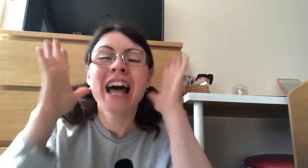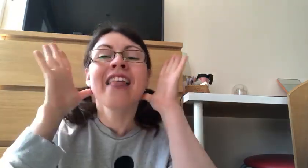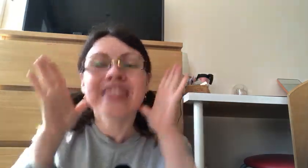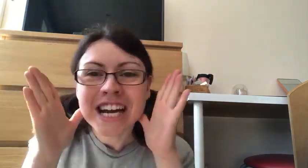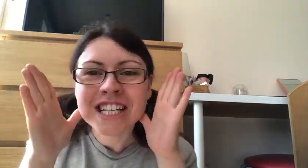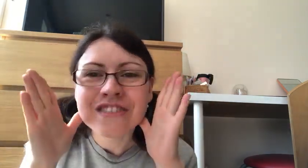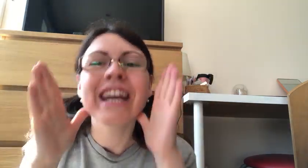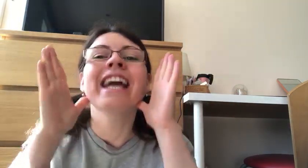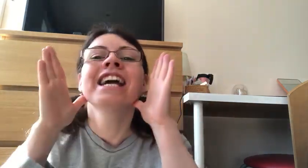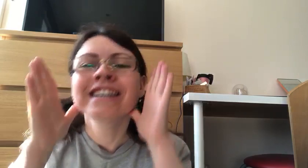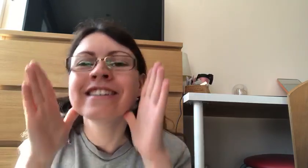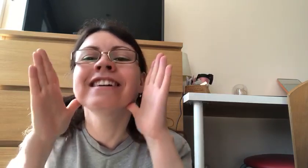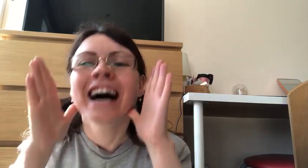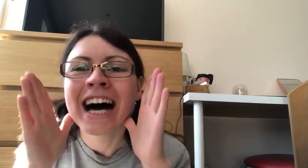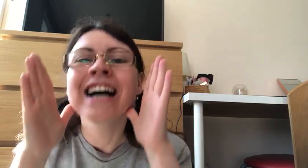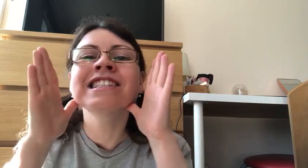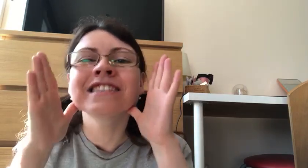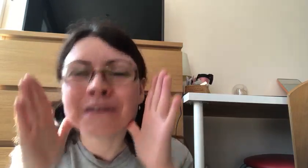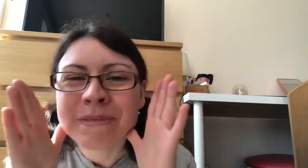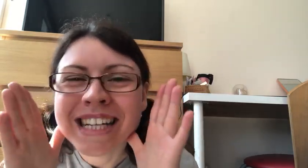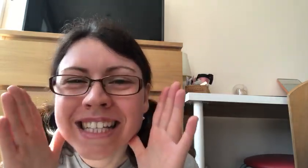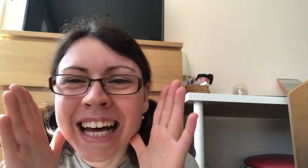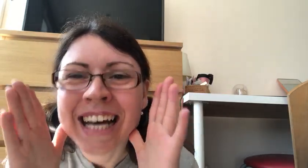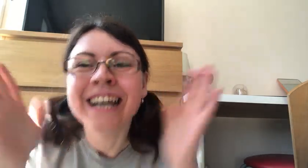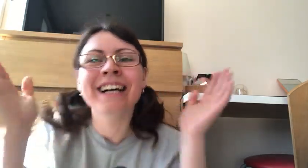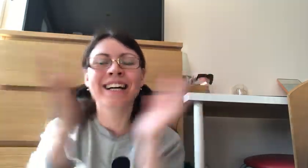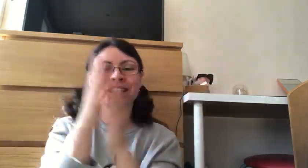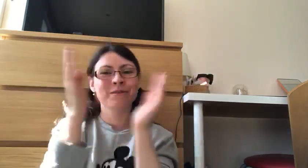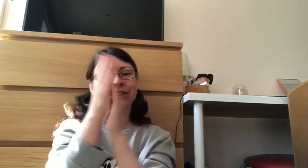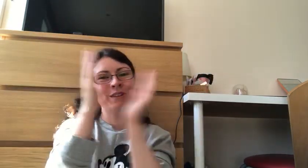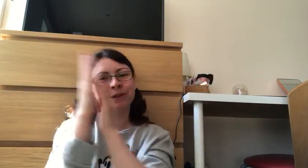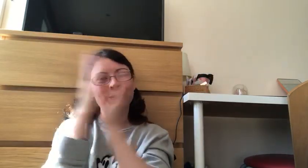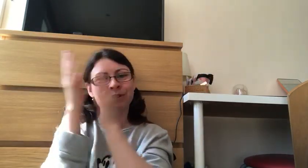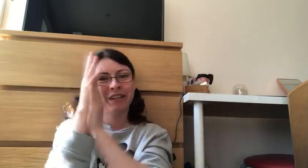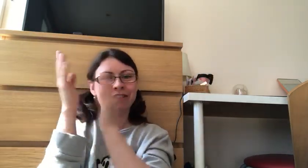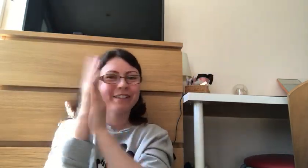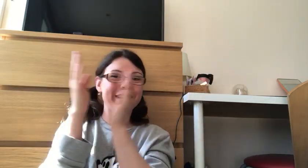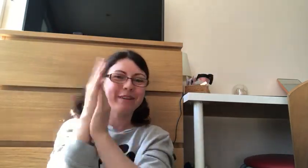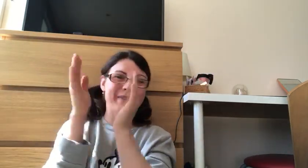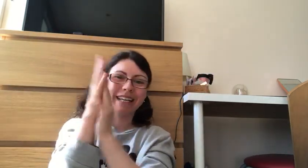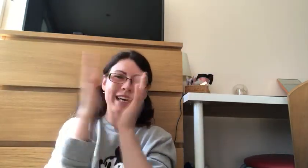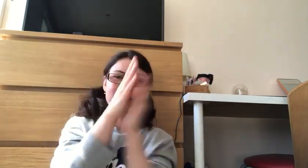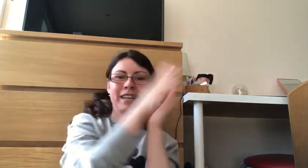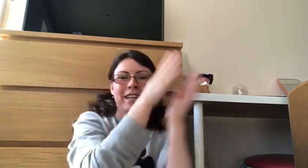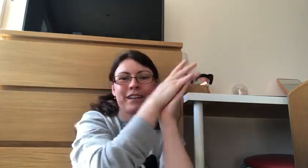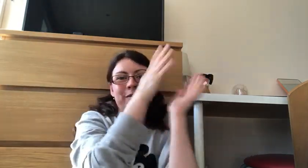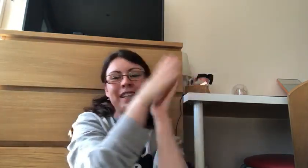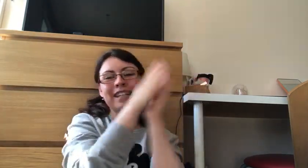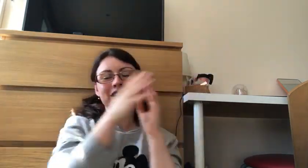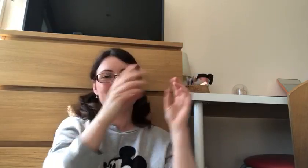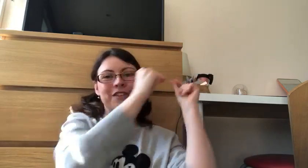nursery you are superstars woo give yourself a big clap well done to you